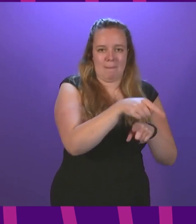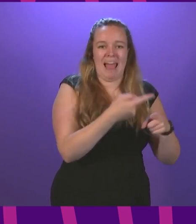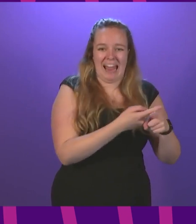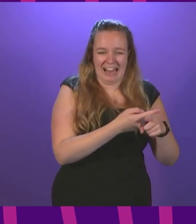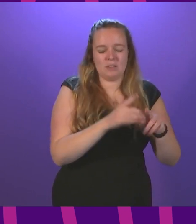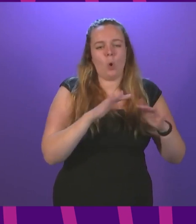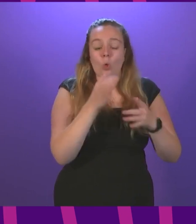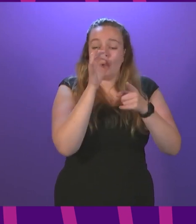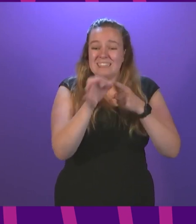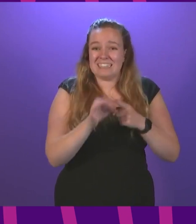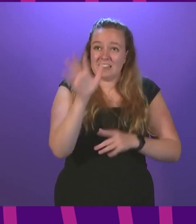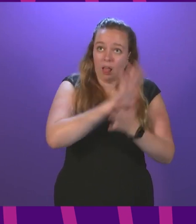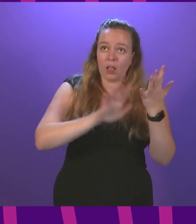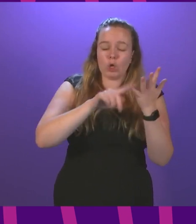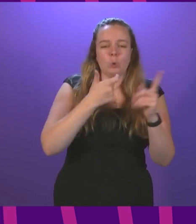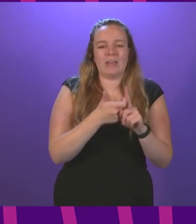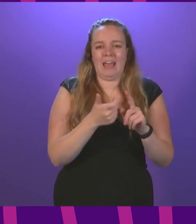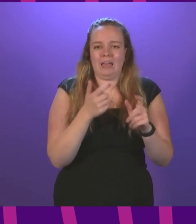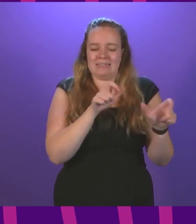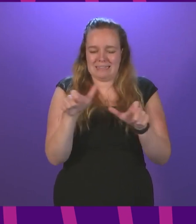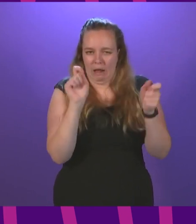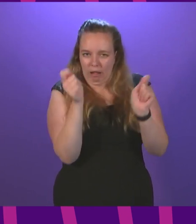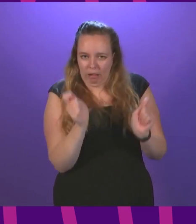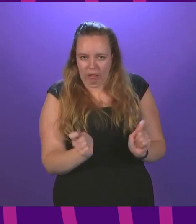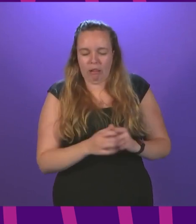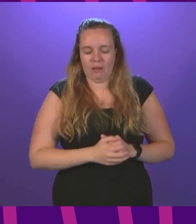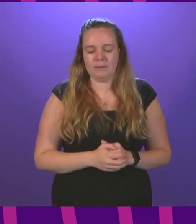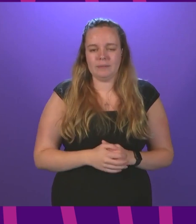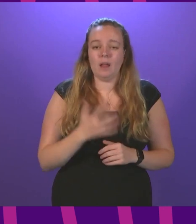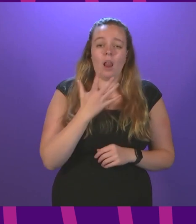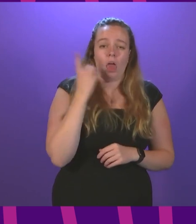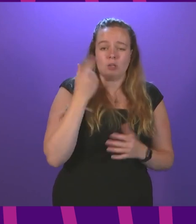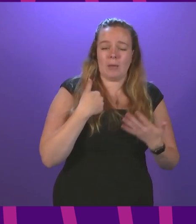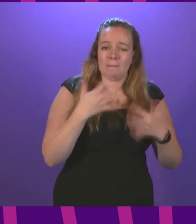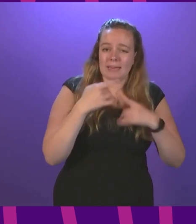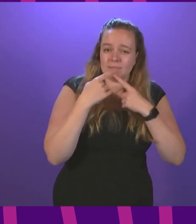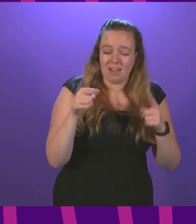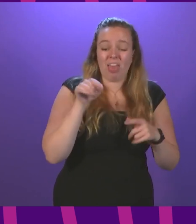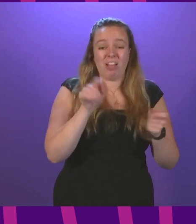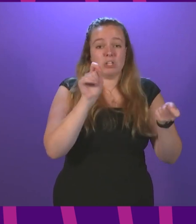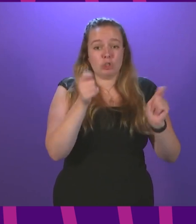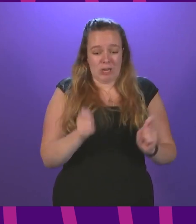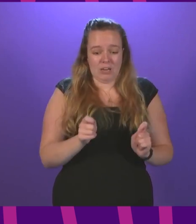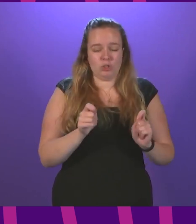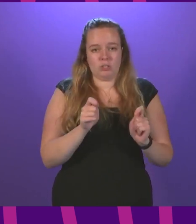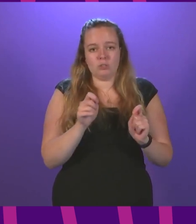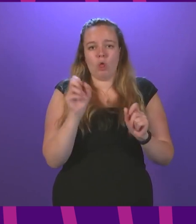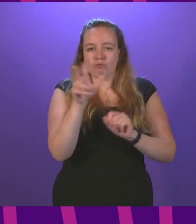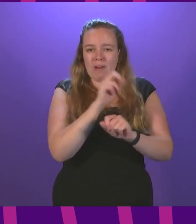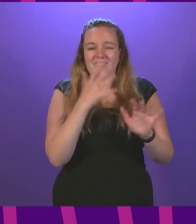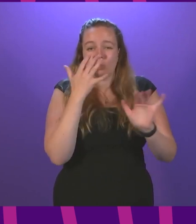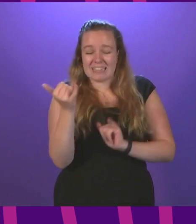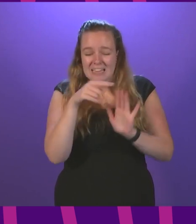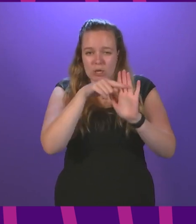of this UK-wide are still being finalised. As I indicated last week, we are making these changes to the travel testing rules